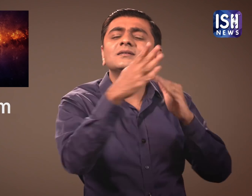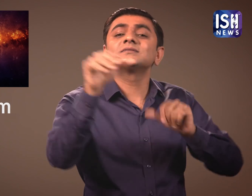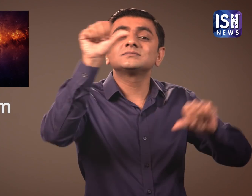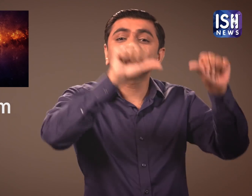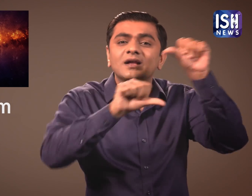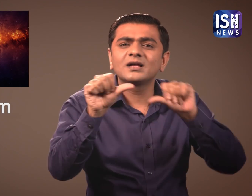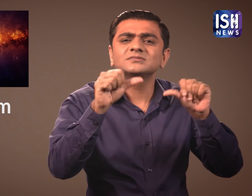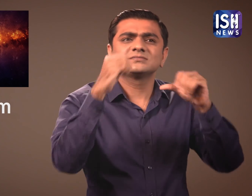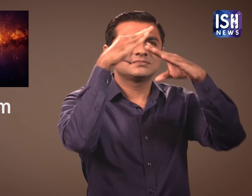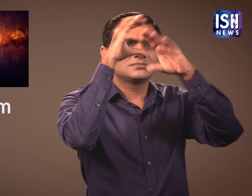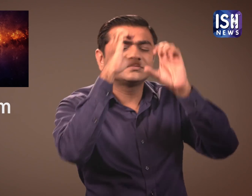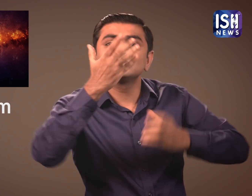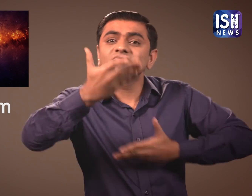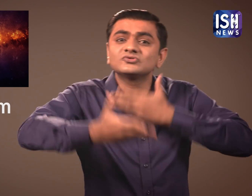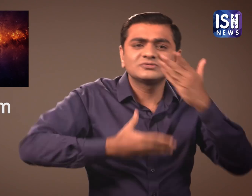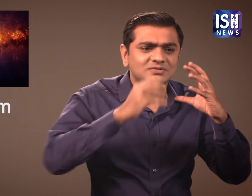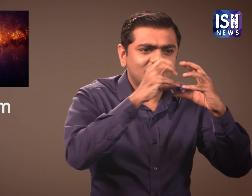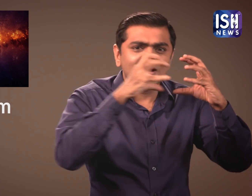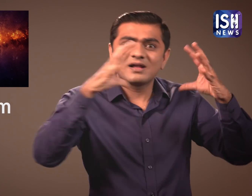research and teach about the Solar System.